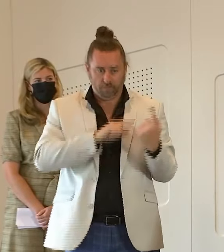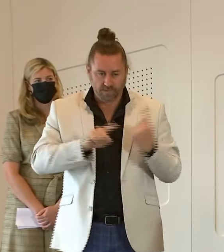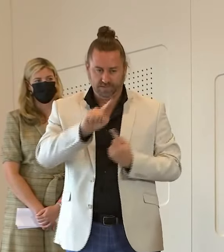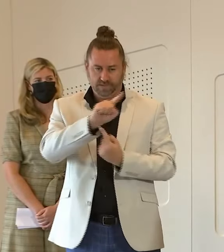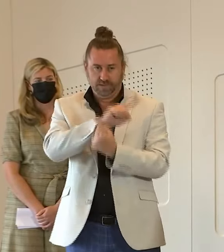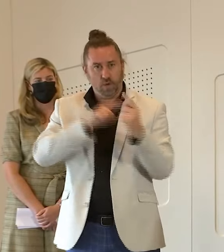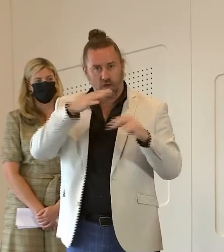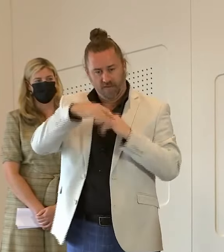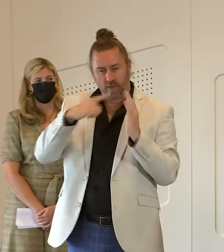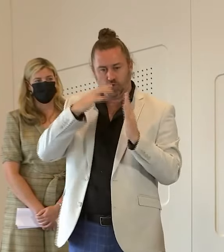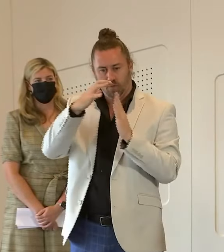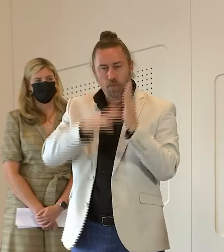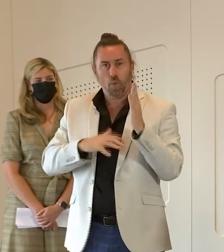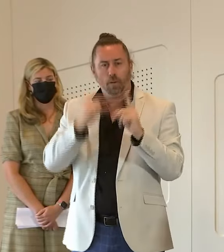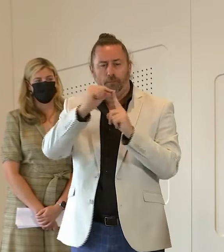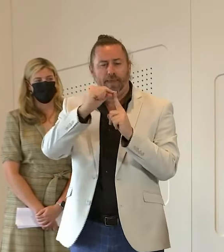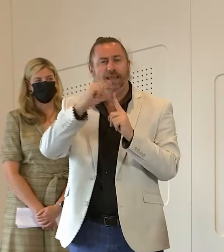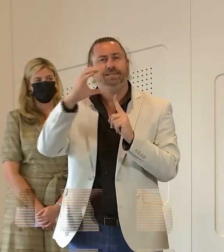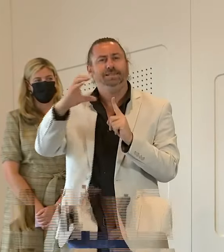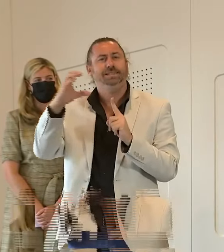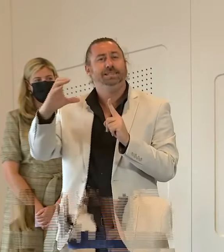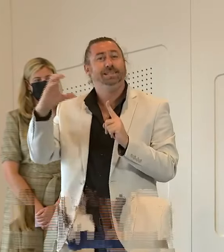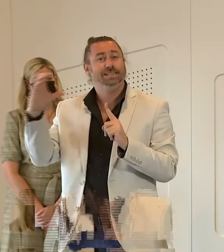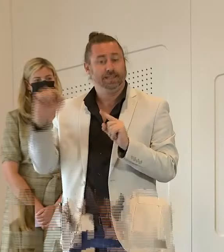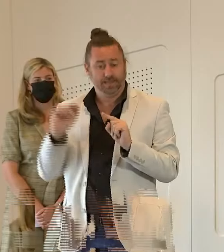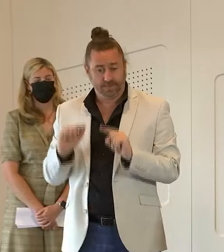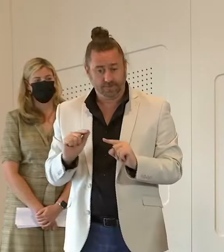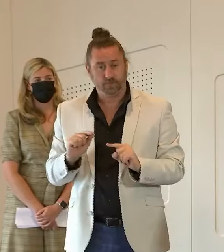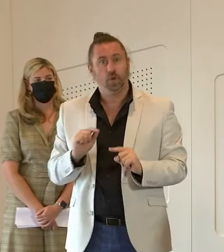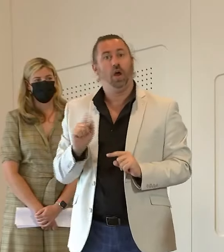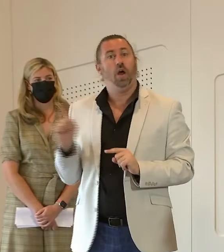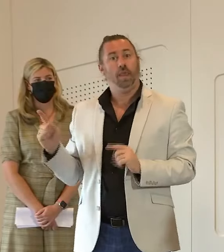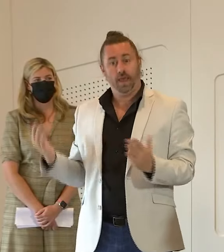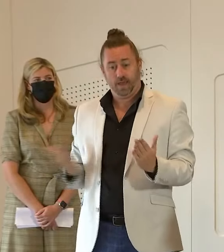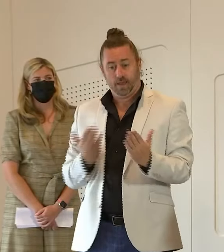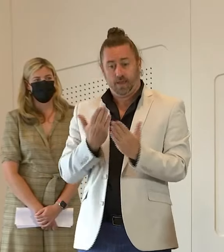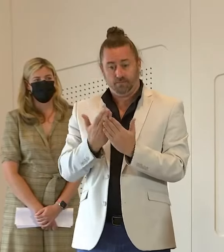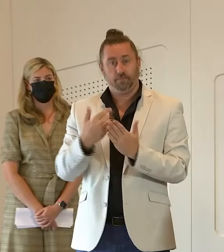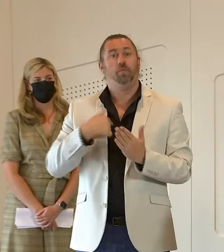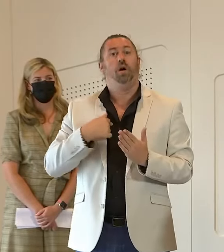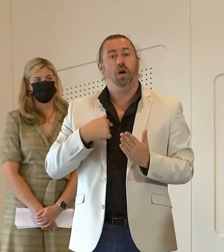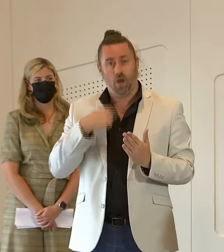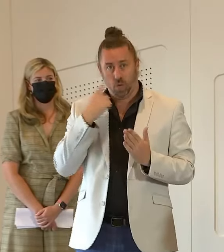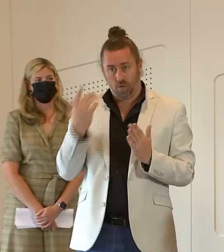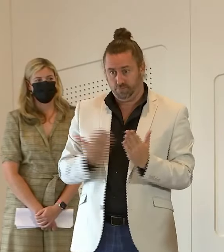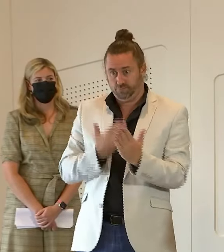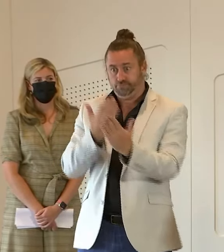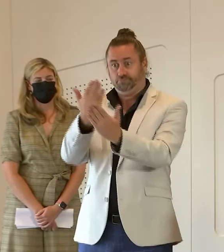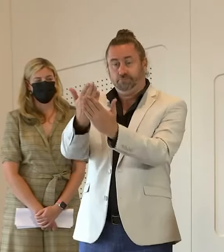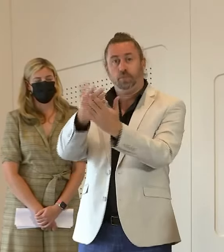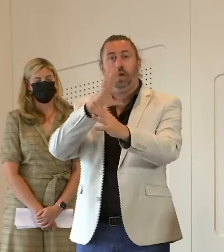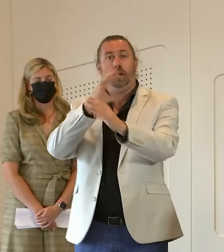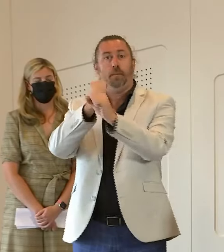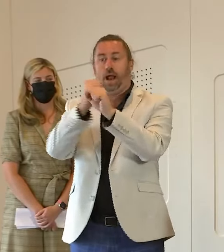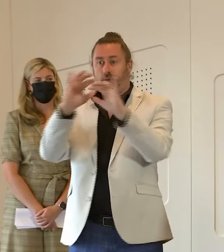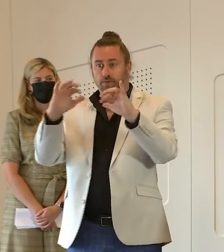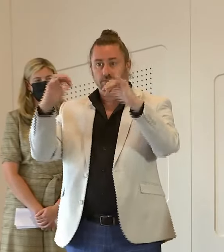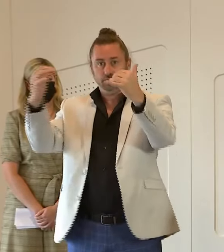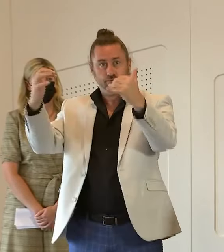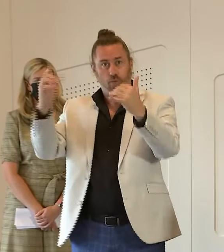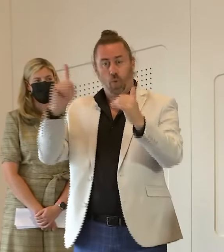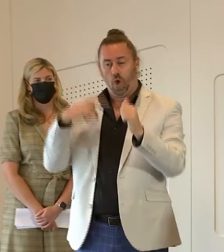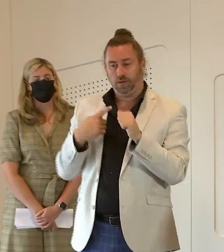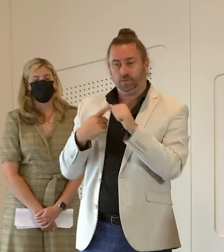this report at length the government's response to the report is being tabled in parliament and the government